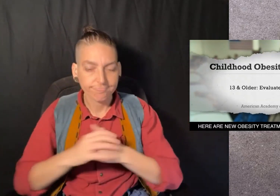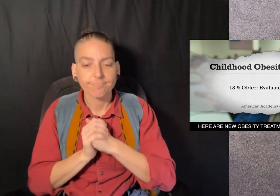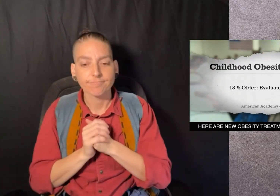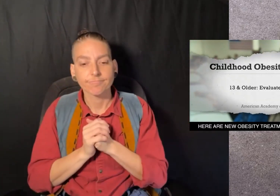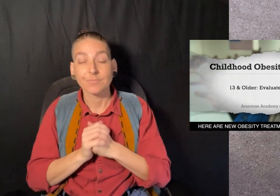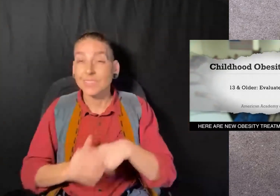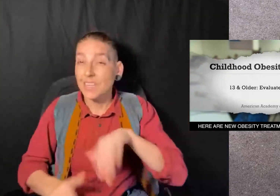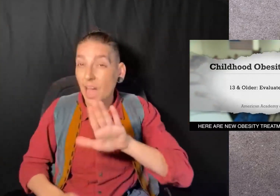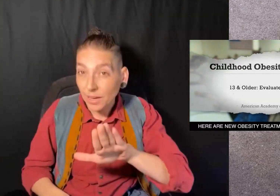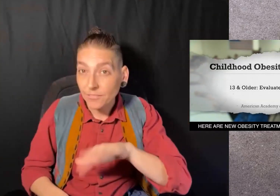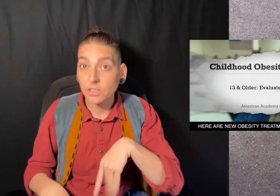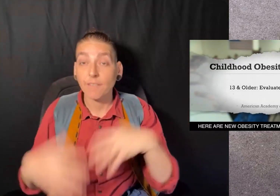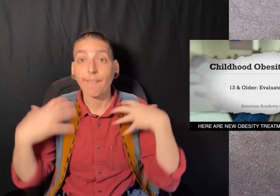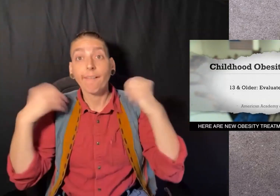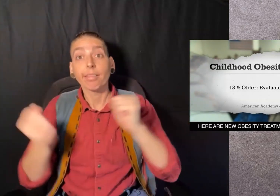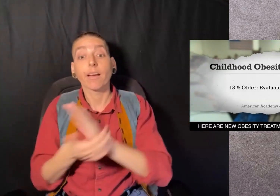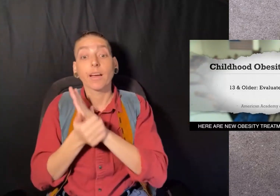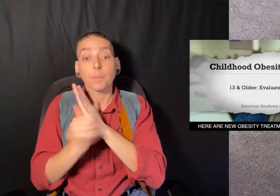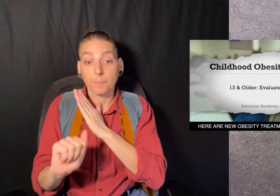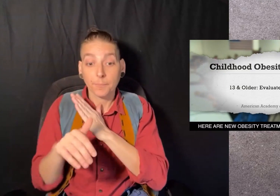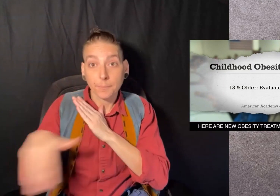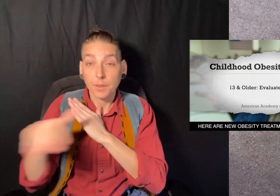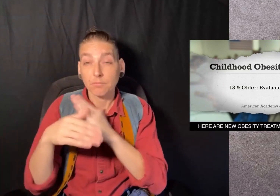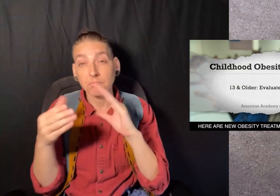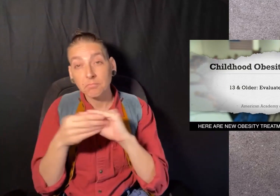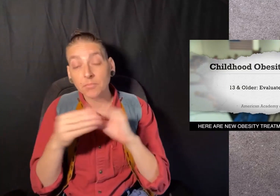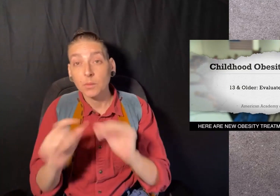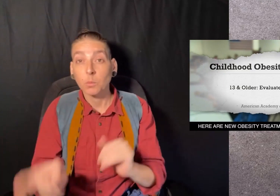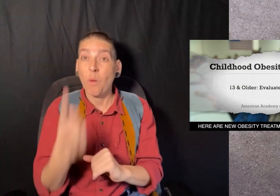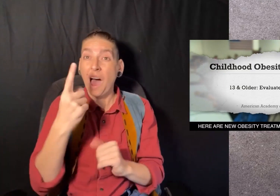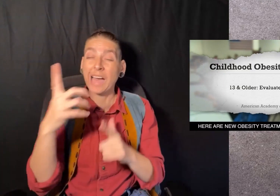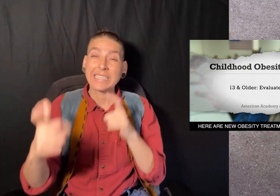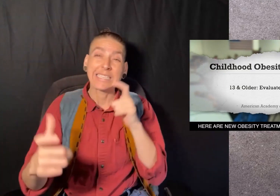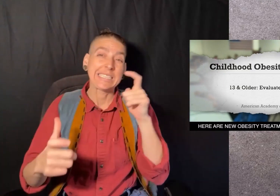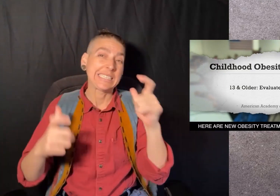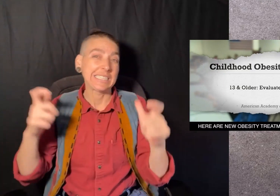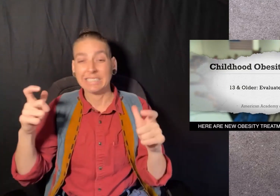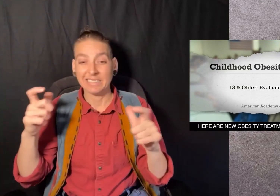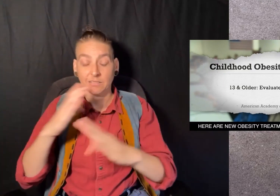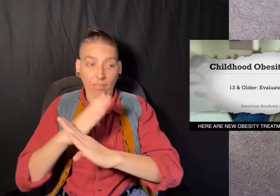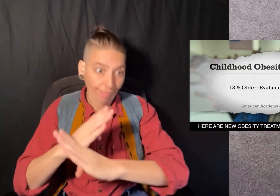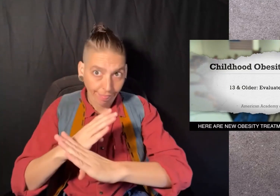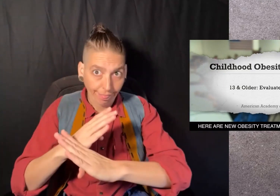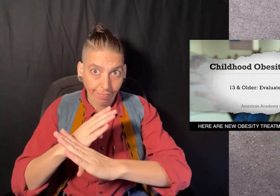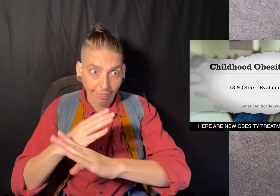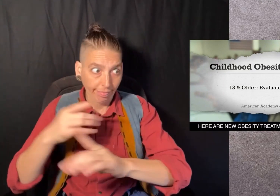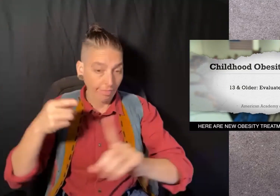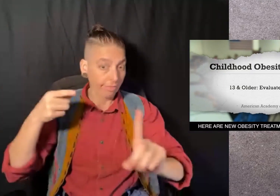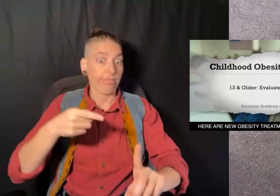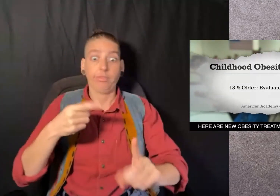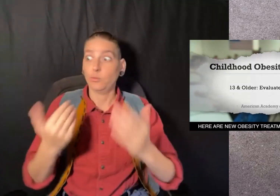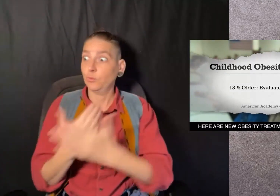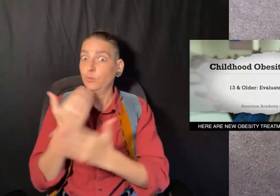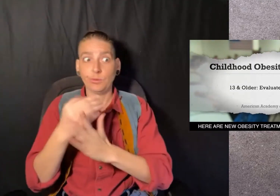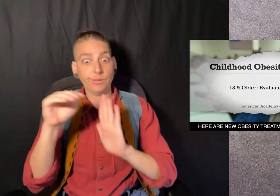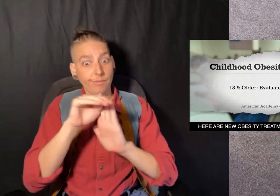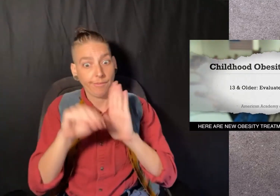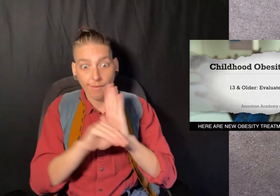However, health experts say one major barrier to the new guideline is that many of the suggested treatments